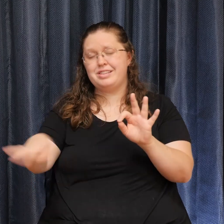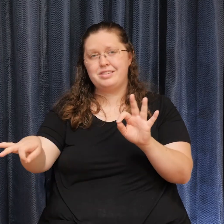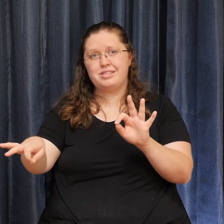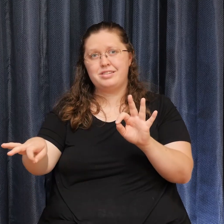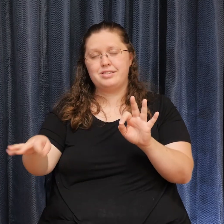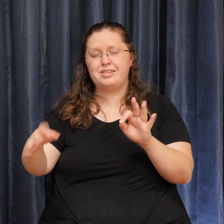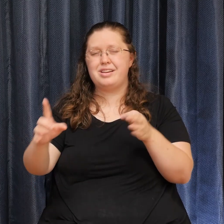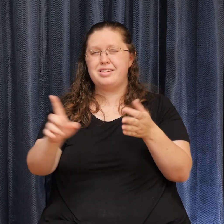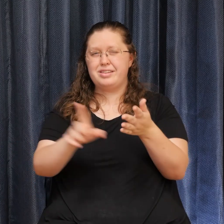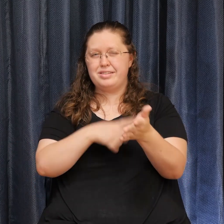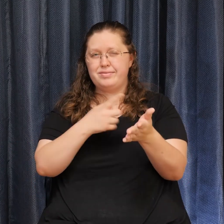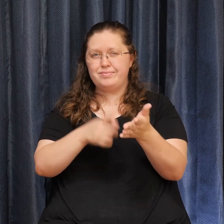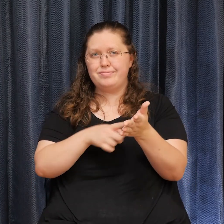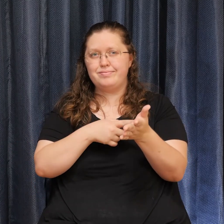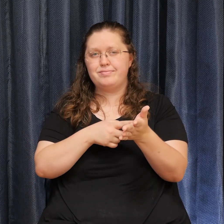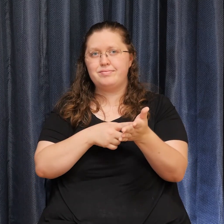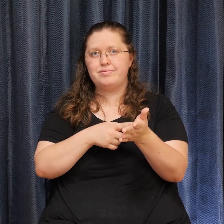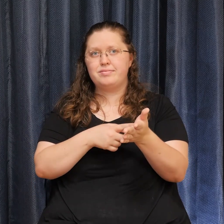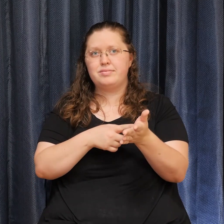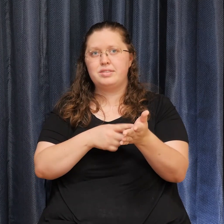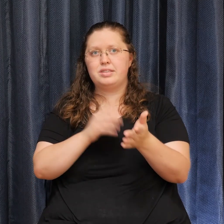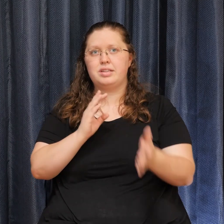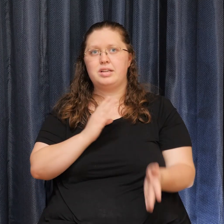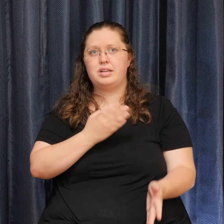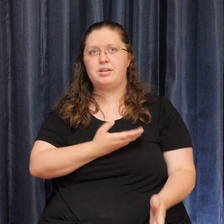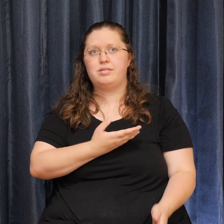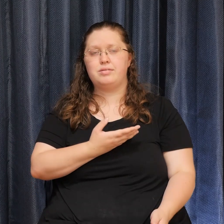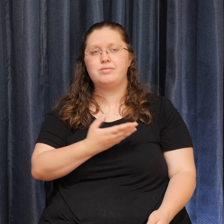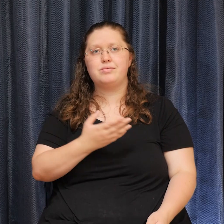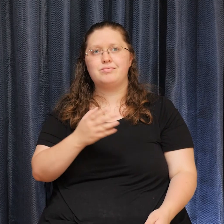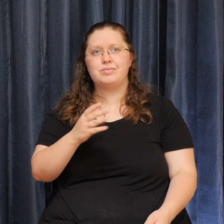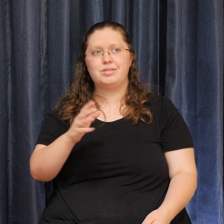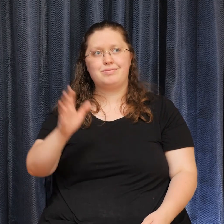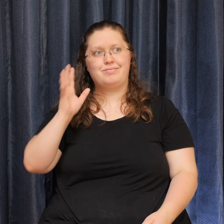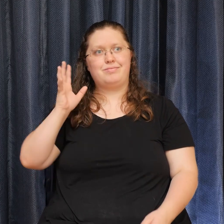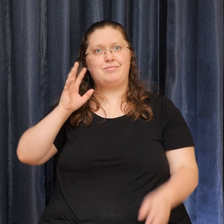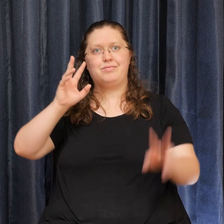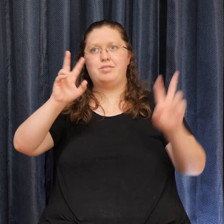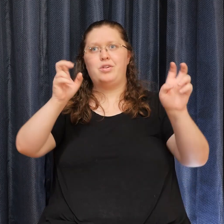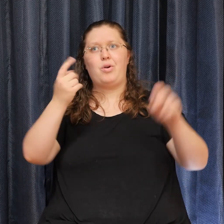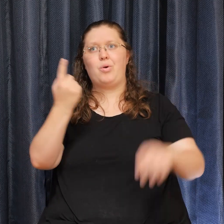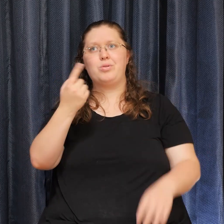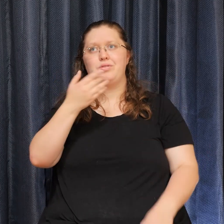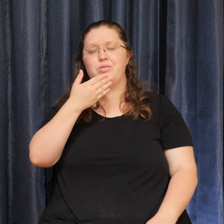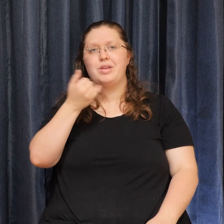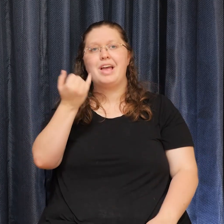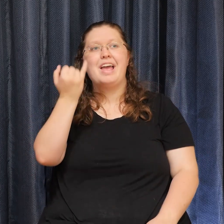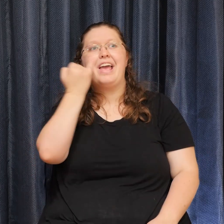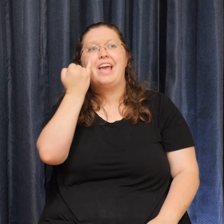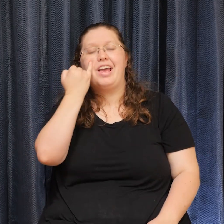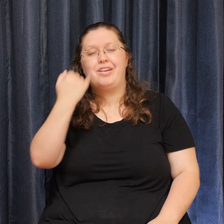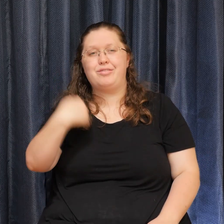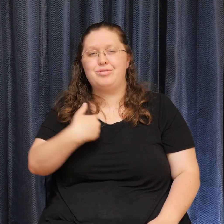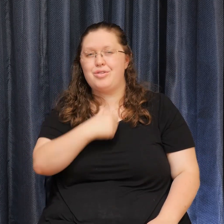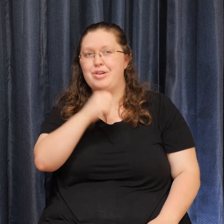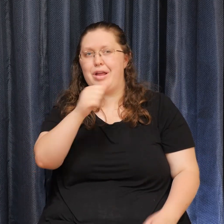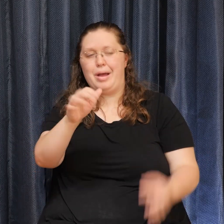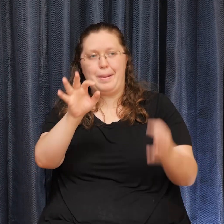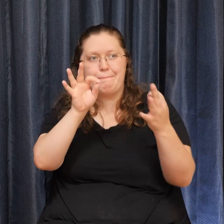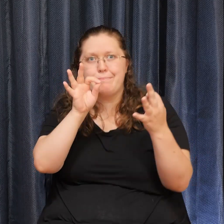Our old tapes Of always do your best Means if we're not Doing the absolute Perfect best The absolute